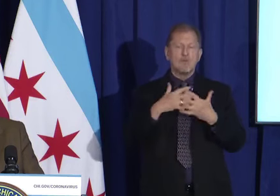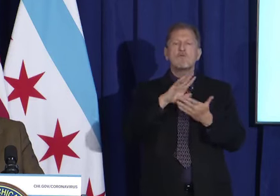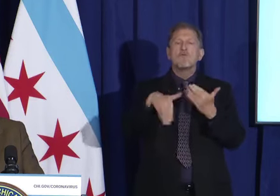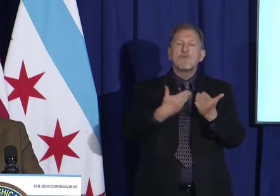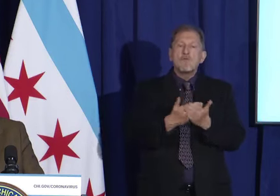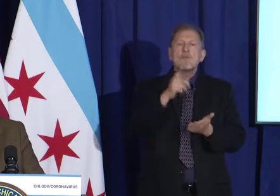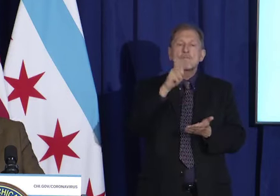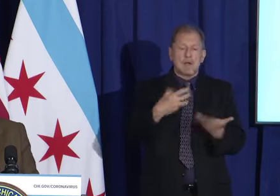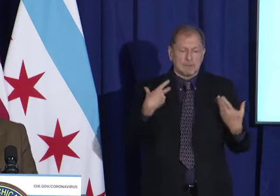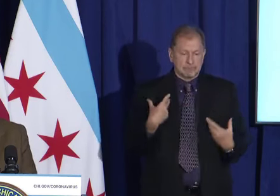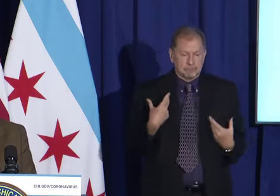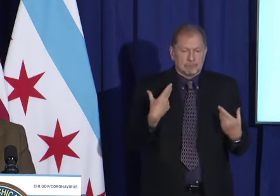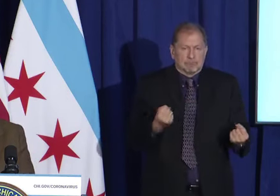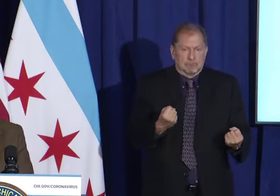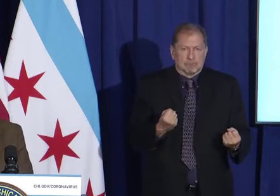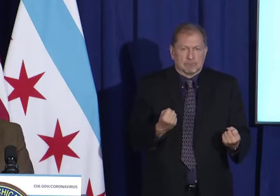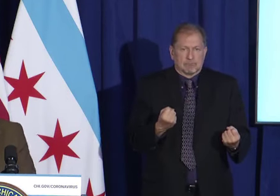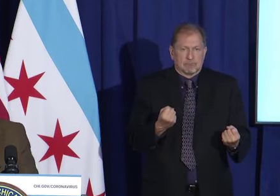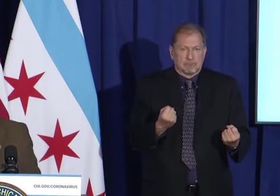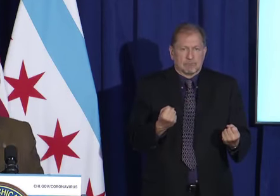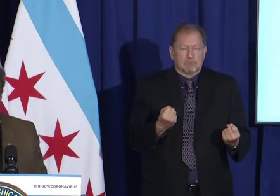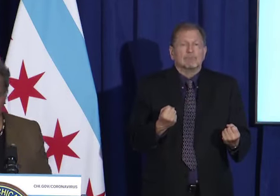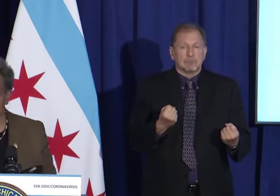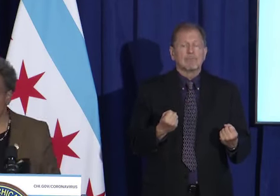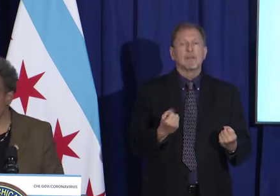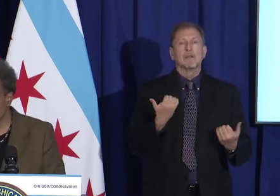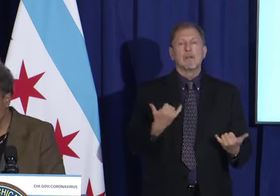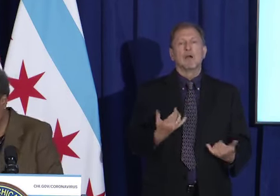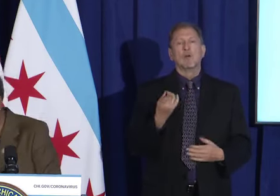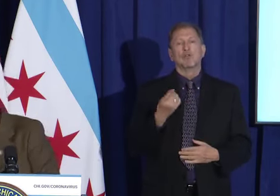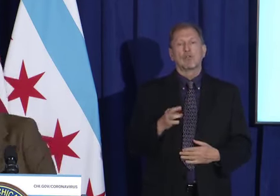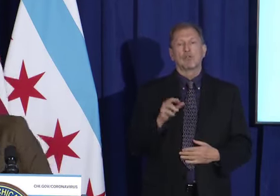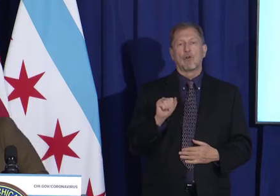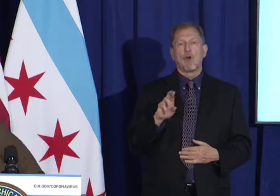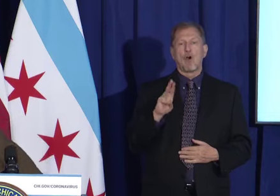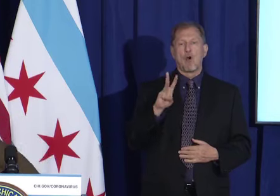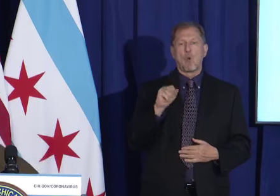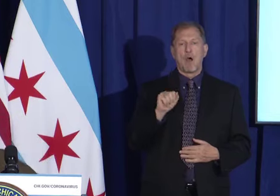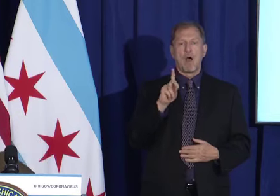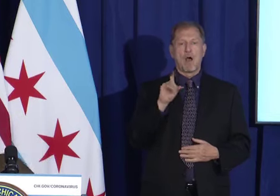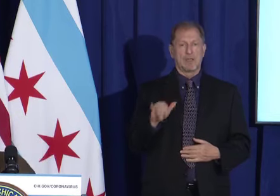part. Thank you, and I'll welcome Dr. Arwady to the podium.